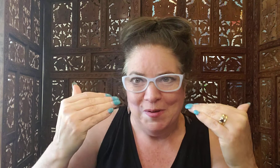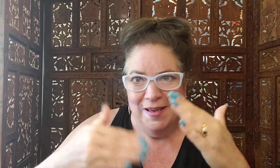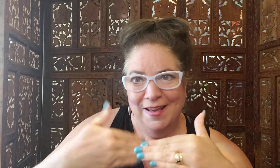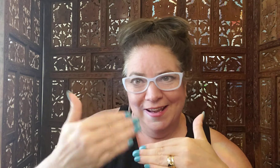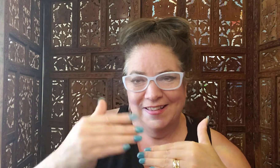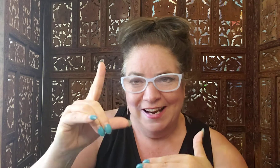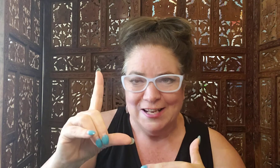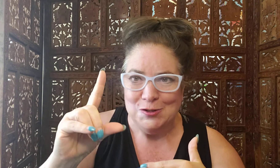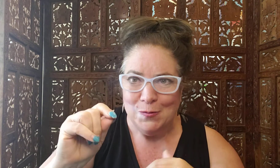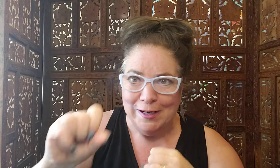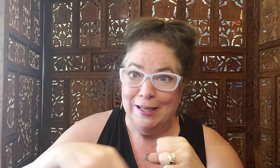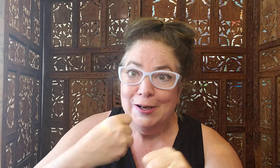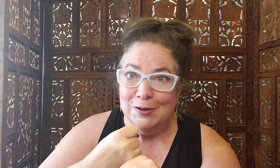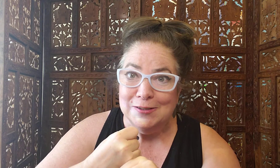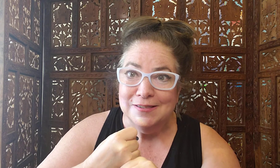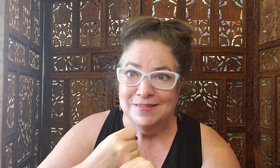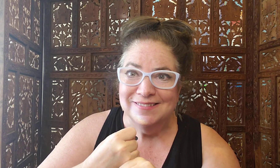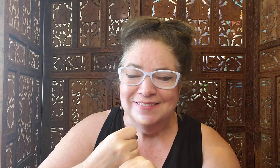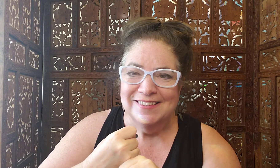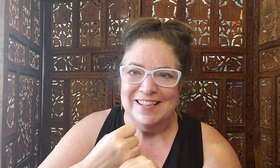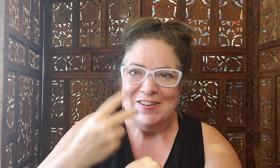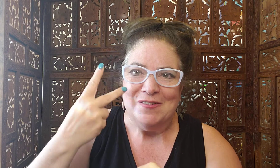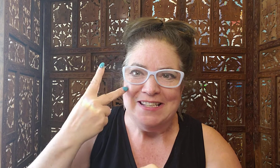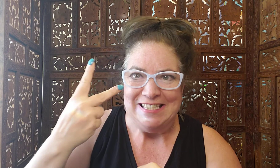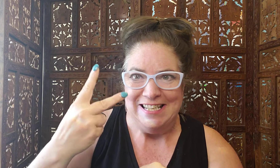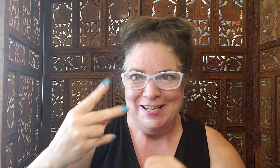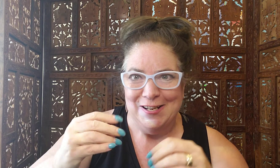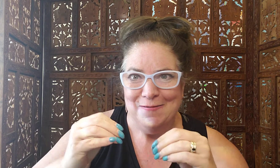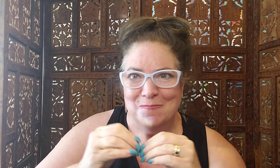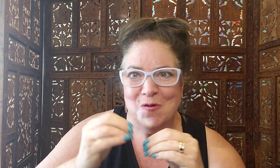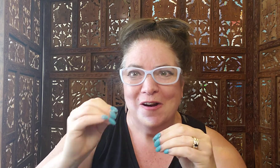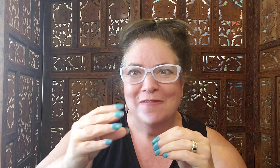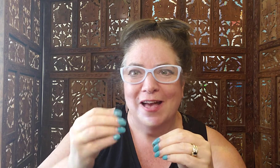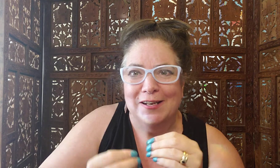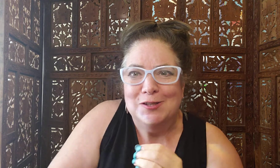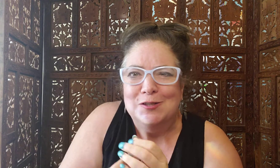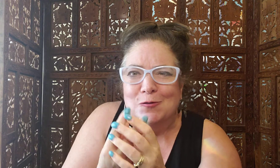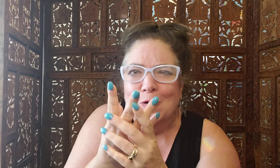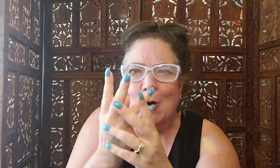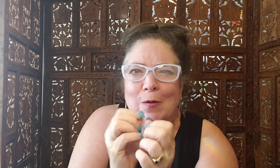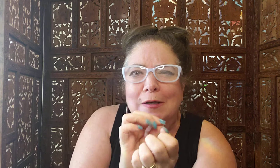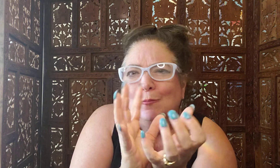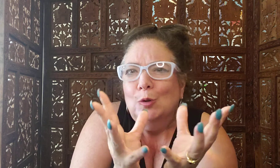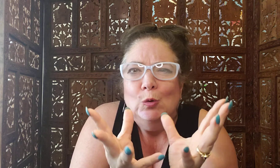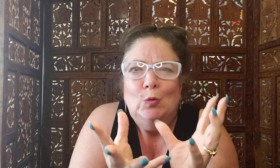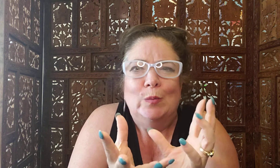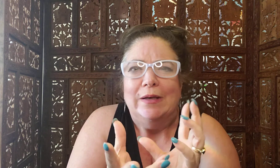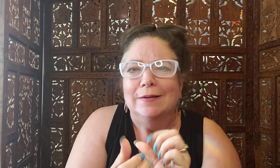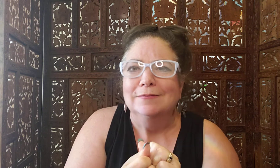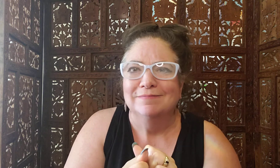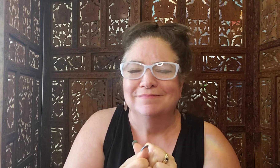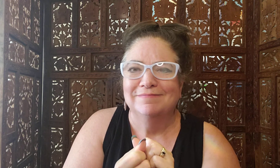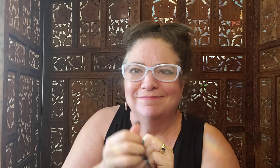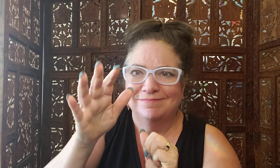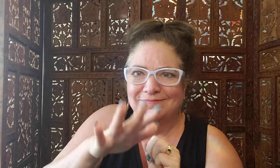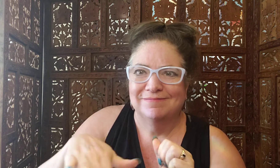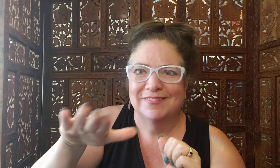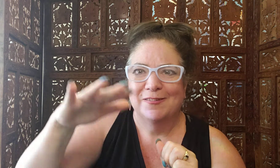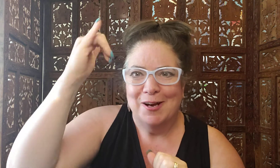in the next 20 years we see more of that just growing and blooming around